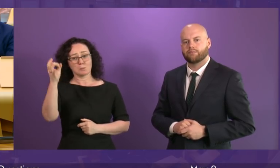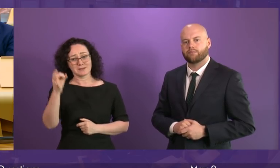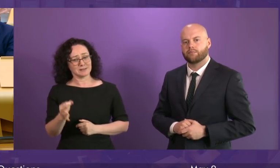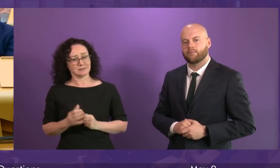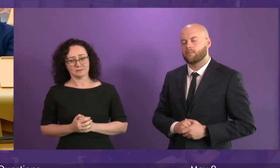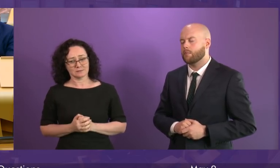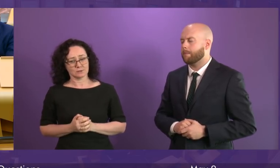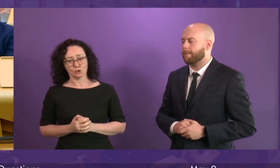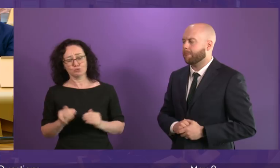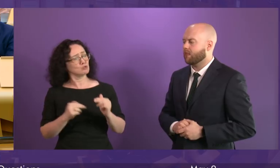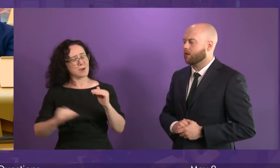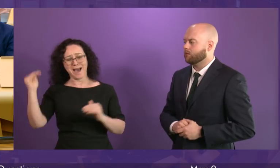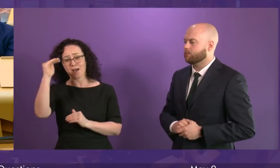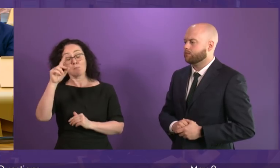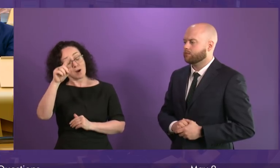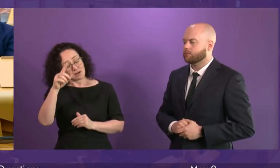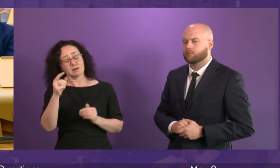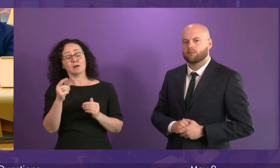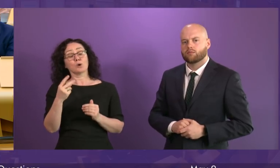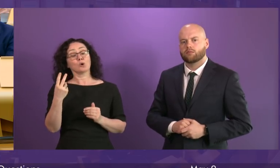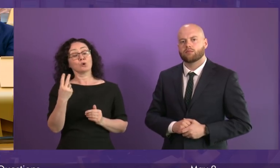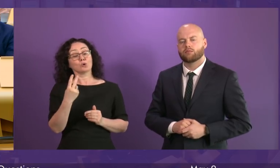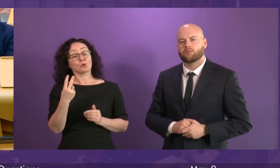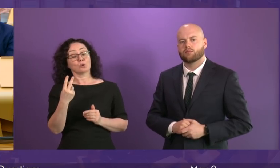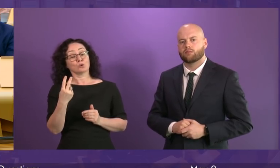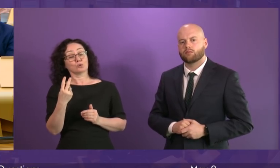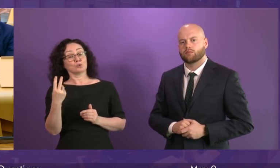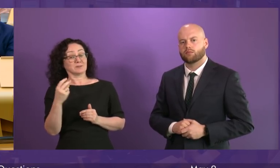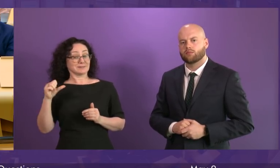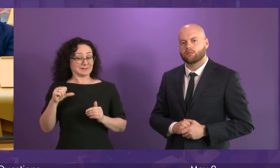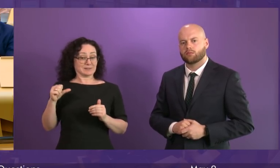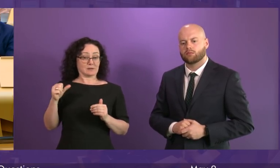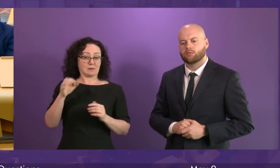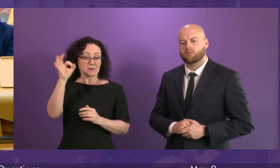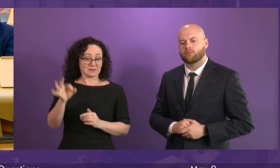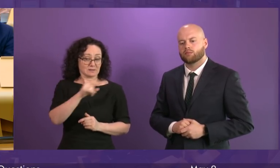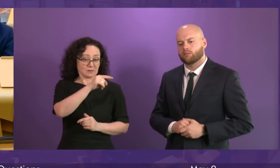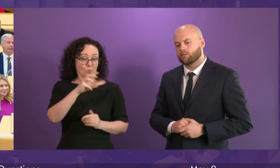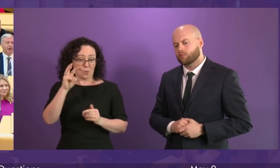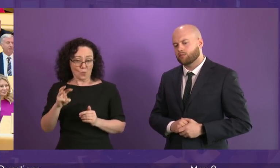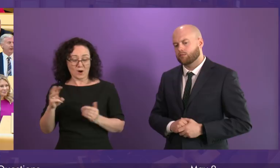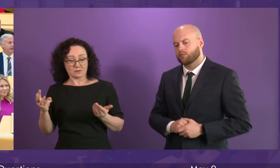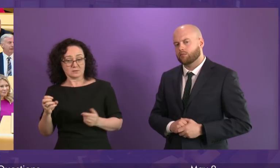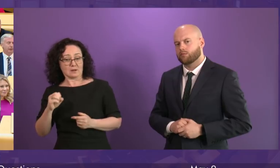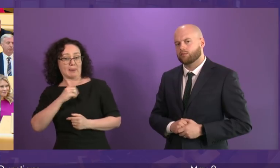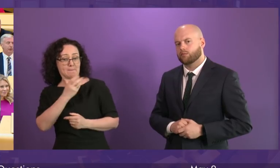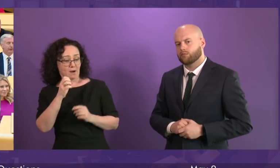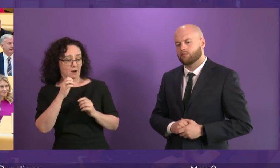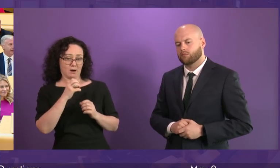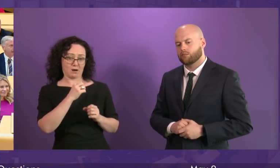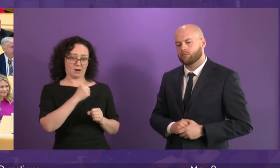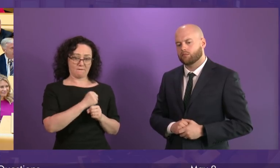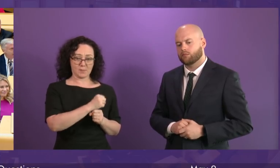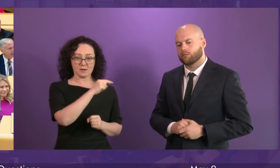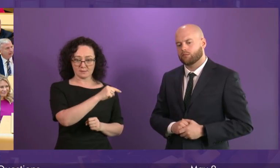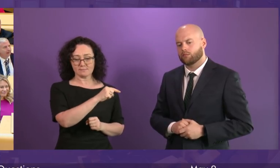But I should say, it is lower than the 26% in Wales where Labour right now are in government. Which shows that Labour talk about all the